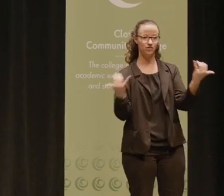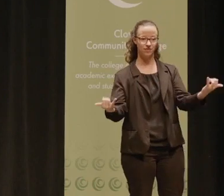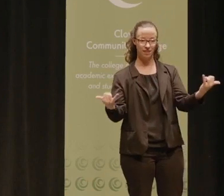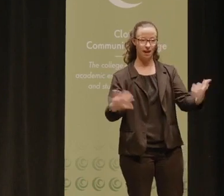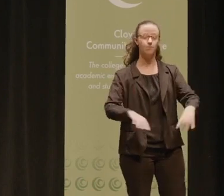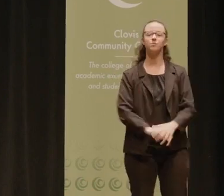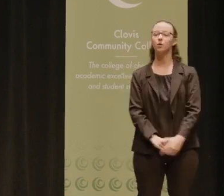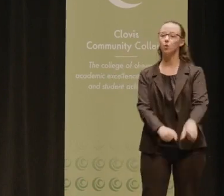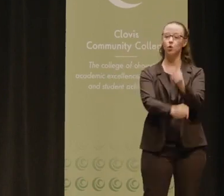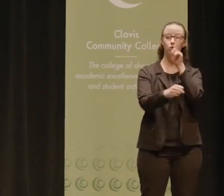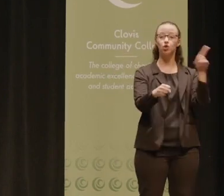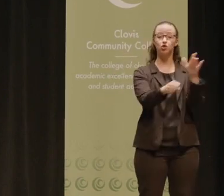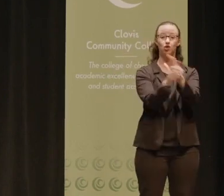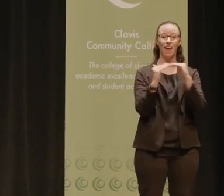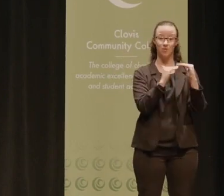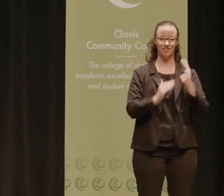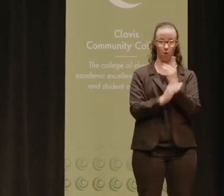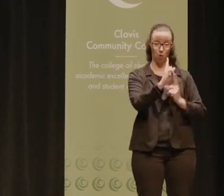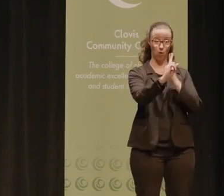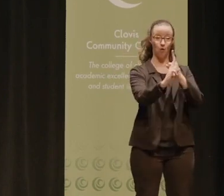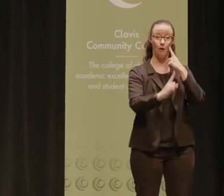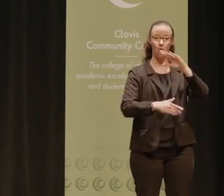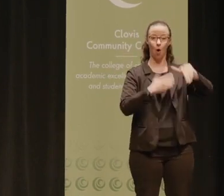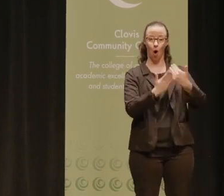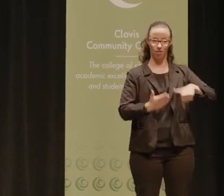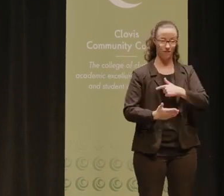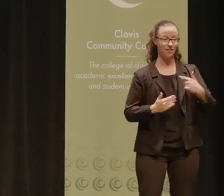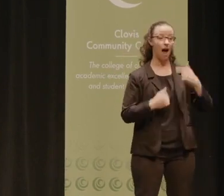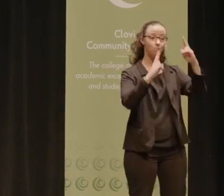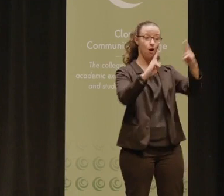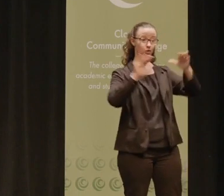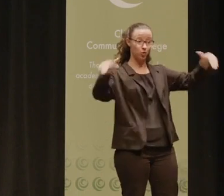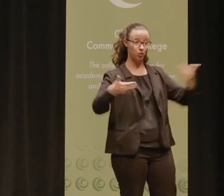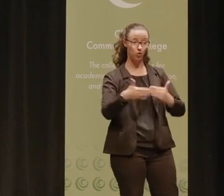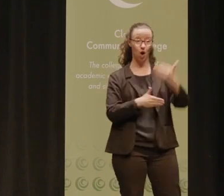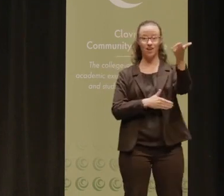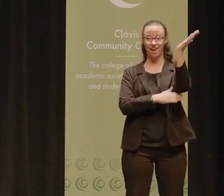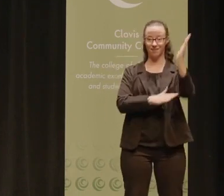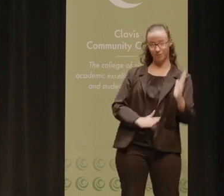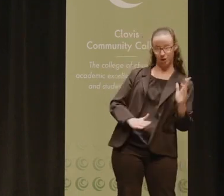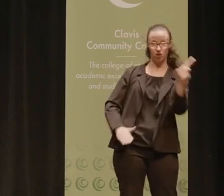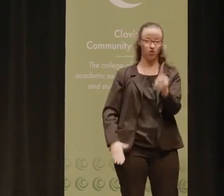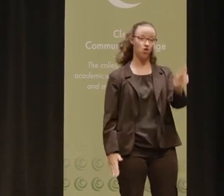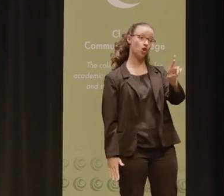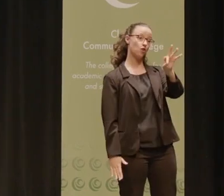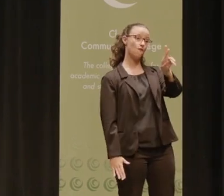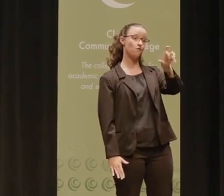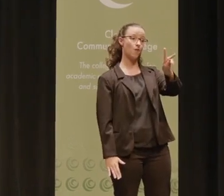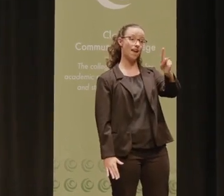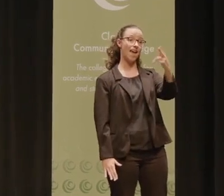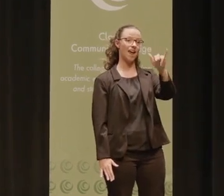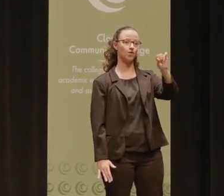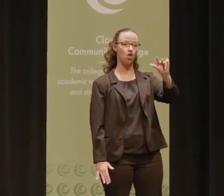So ensuring equity is a goal for all of us who serve students. I'm honored to introduce our next speaker, Dr. Frank Harris III.